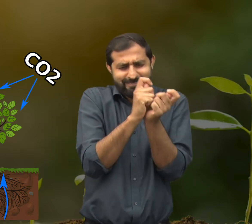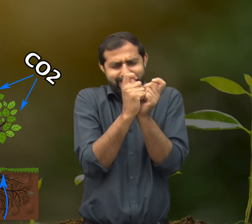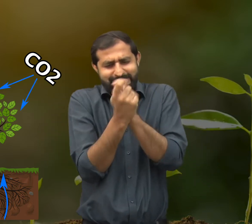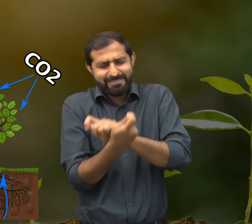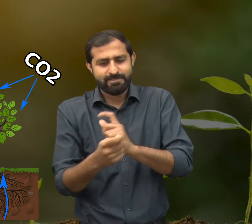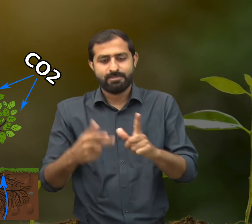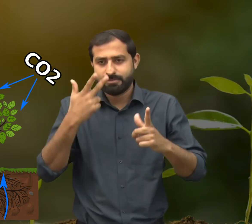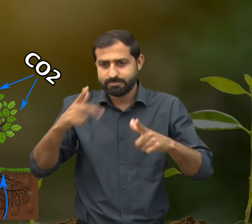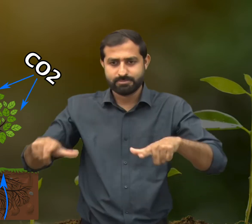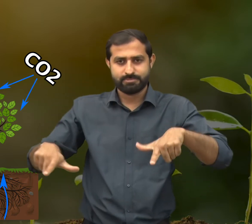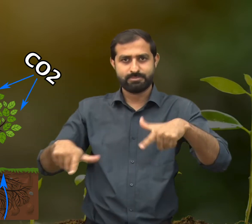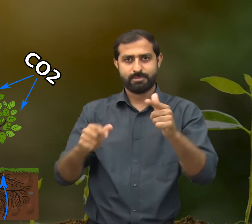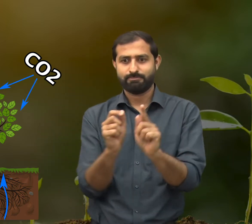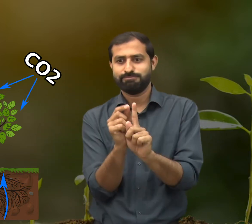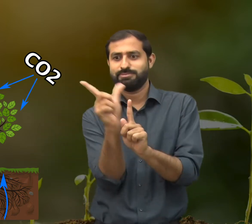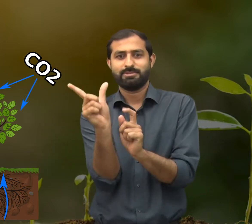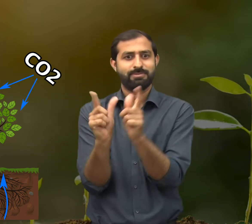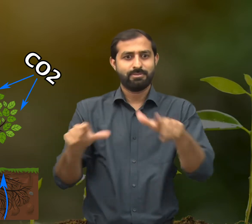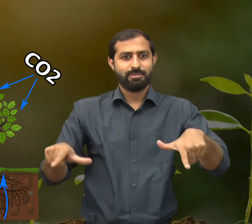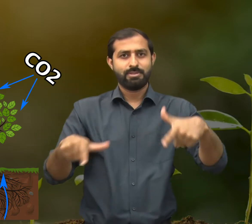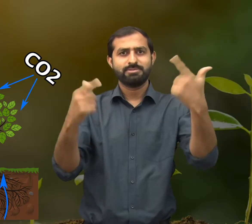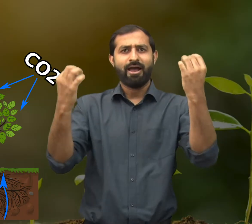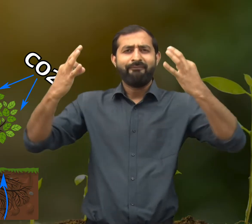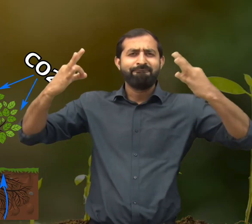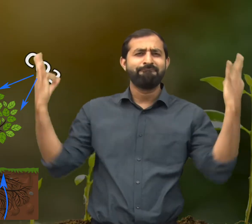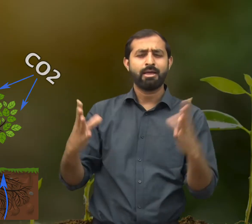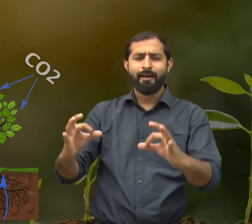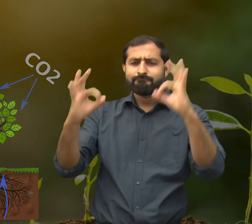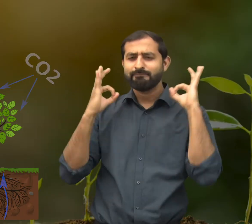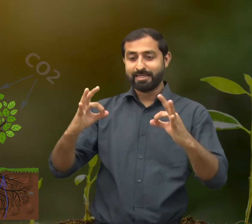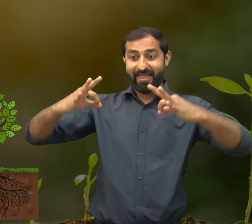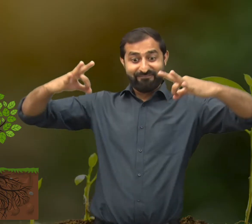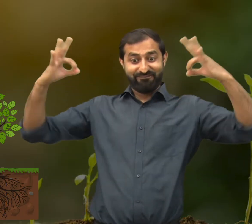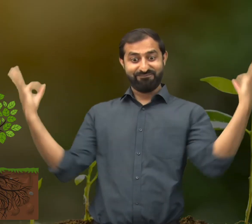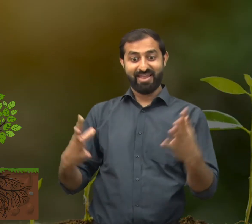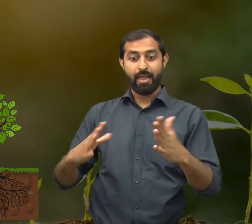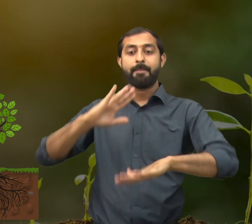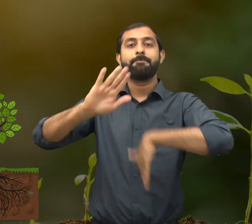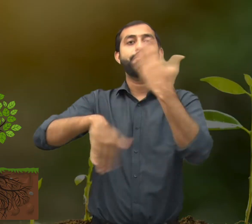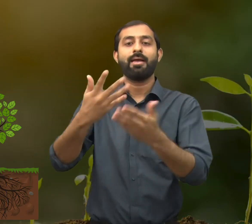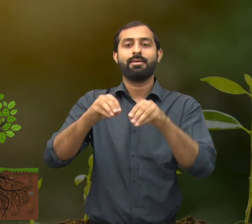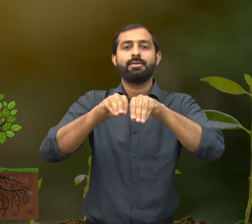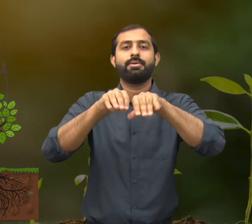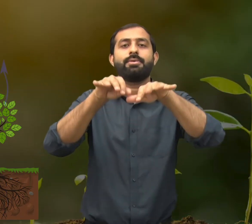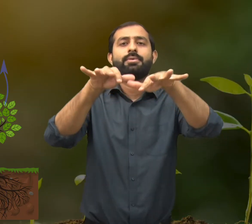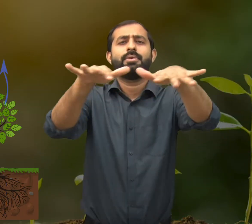And then it transforms water, sunlight and carbon dioxide into